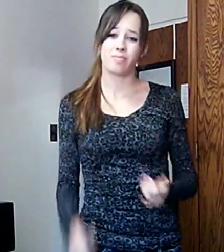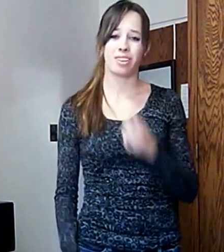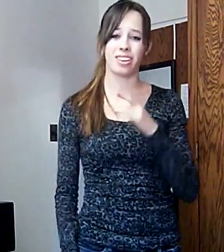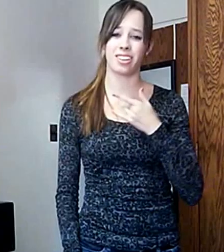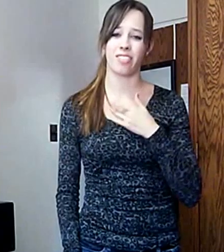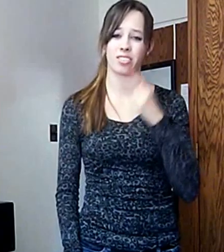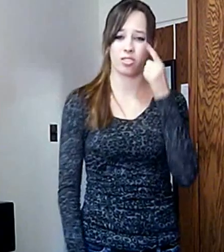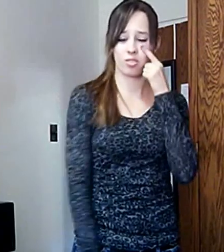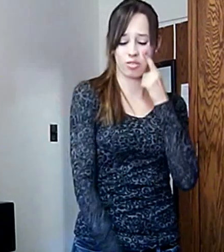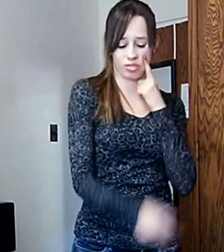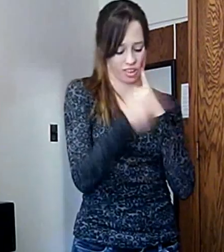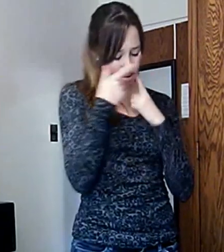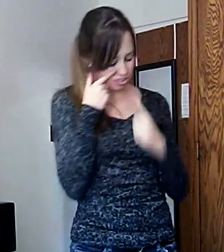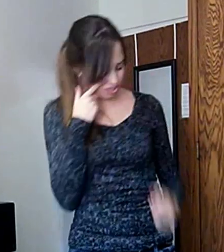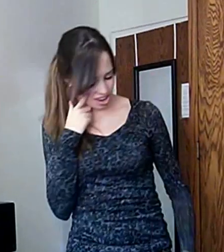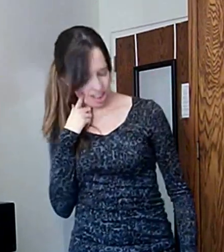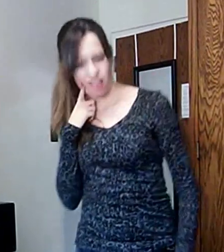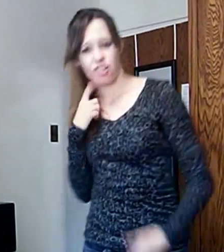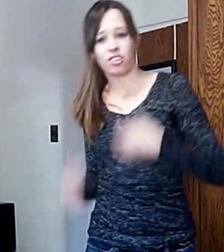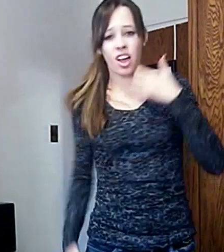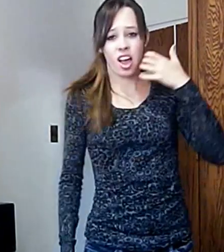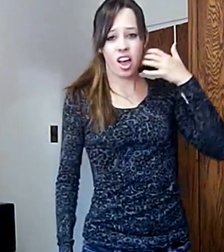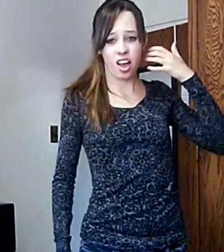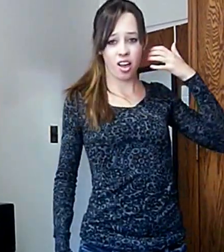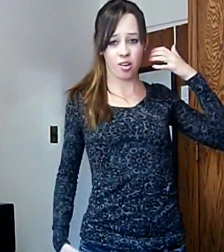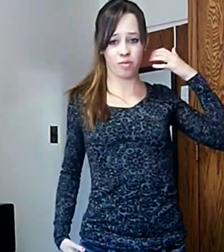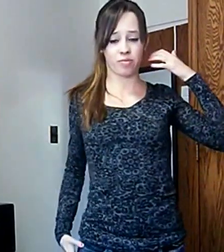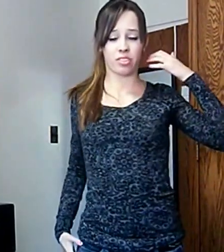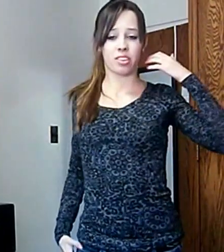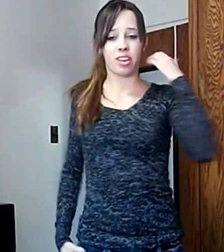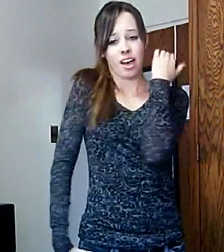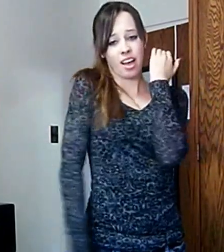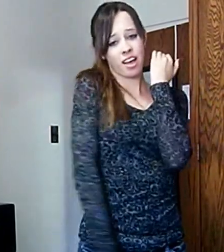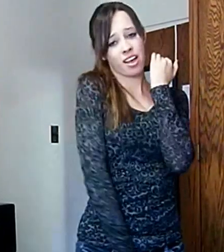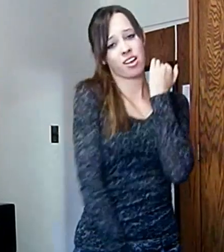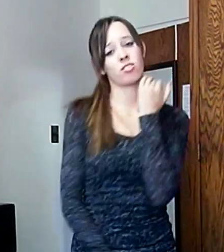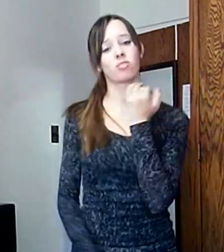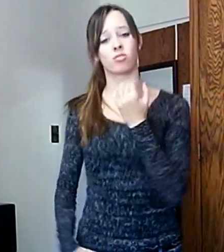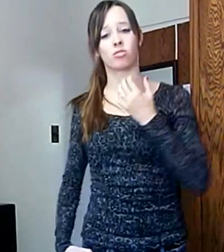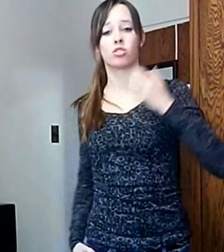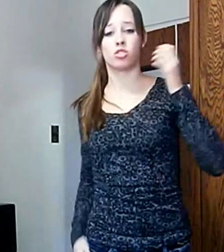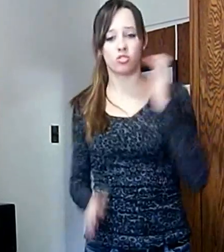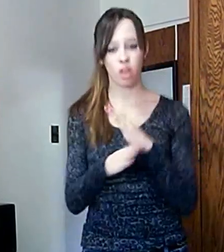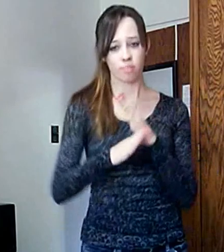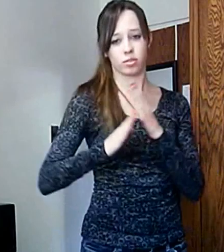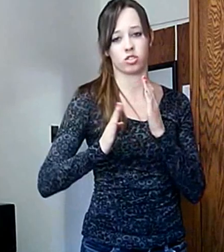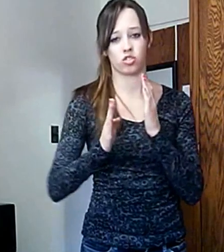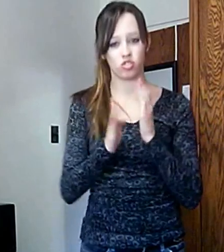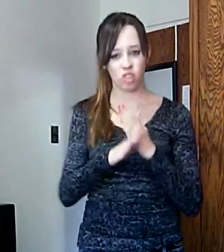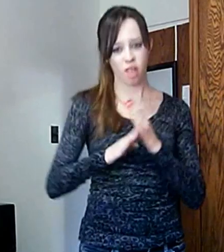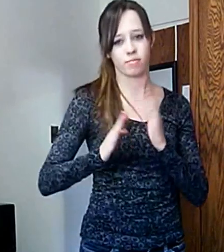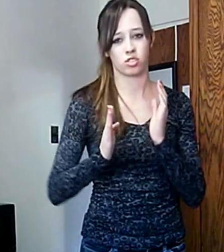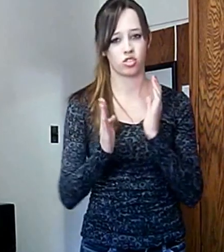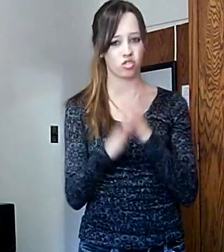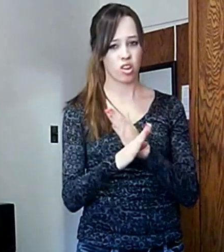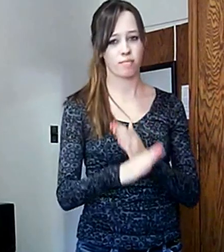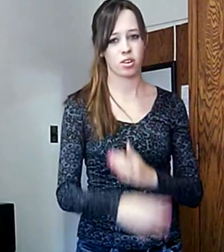I'm lying on the cold hard ground Oh, oh, trouble, trouble, trouble